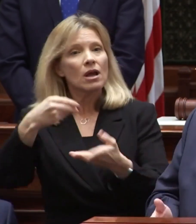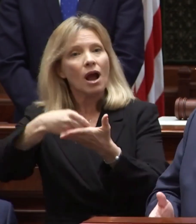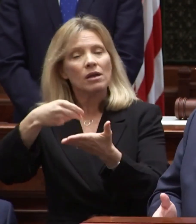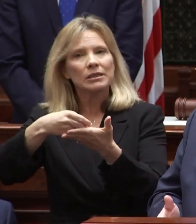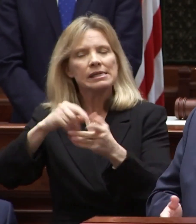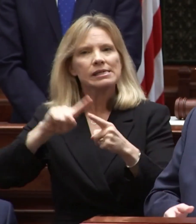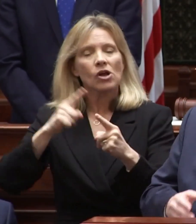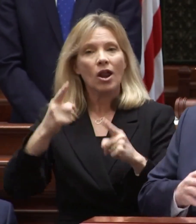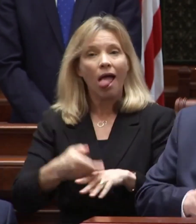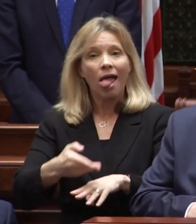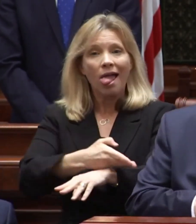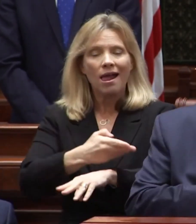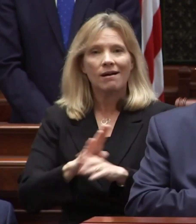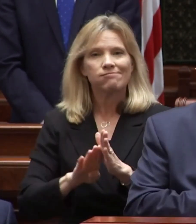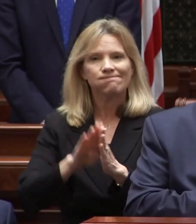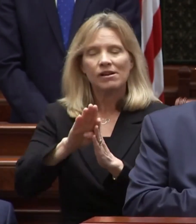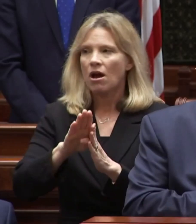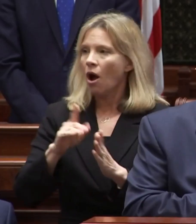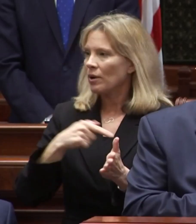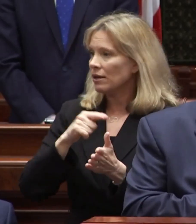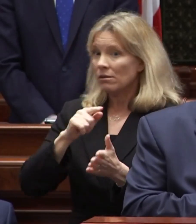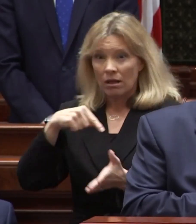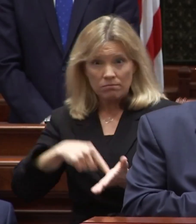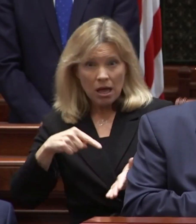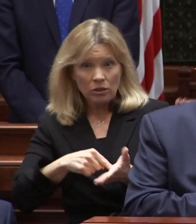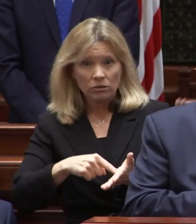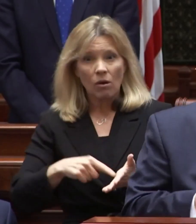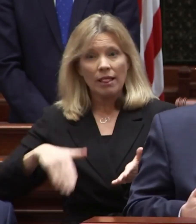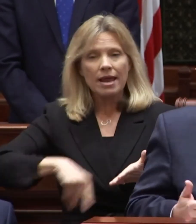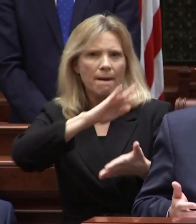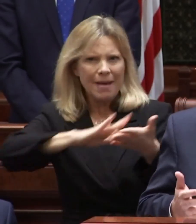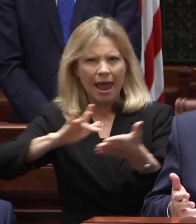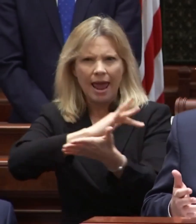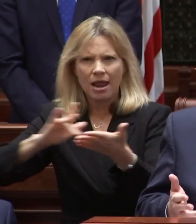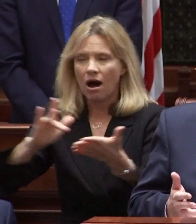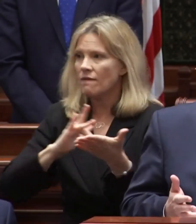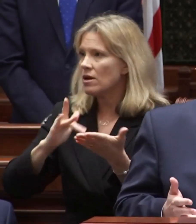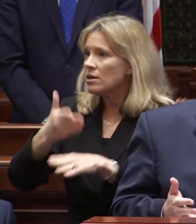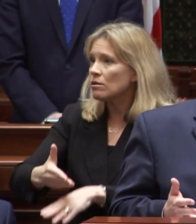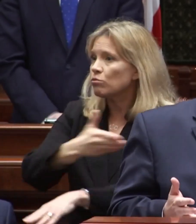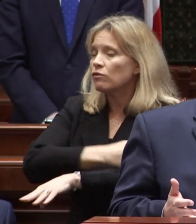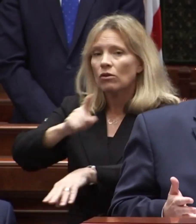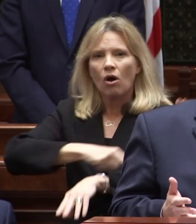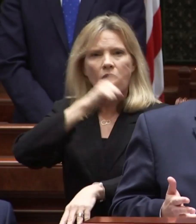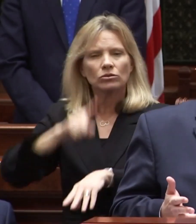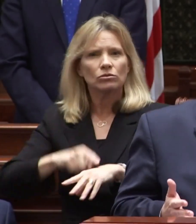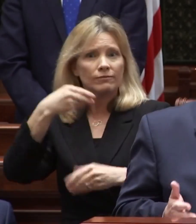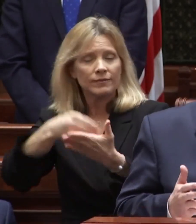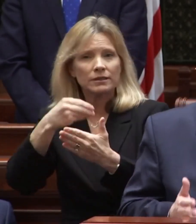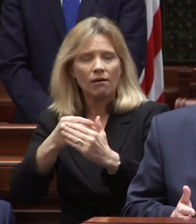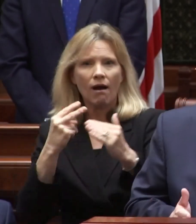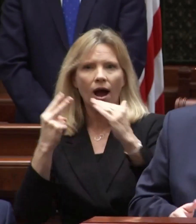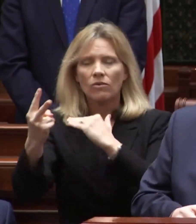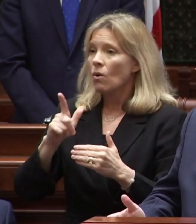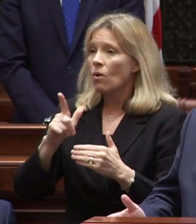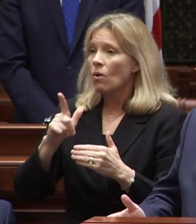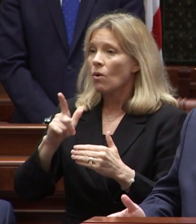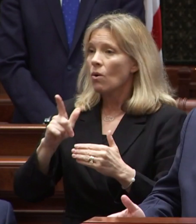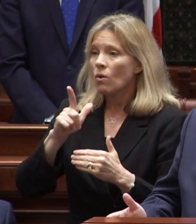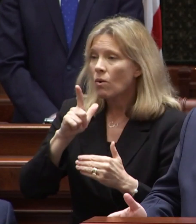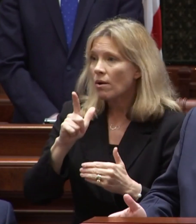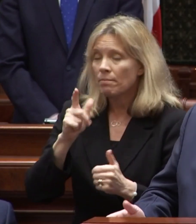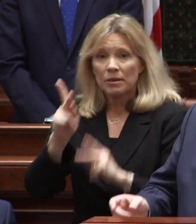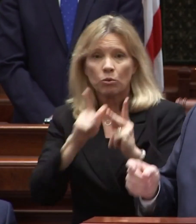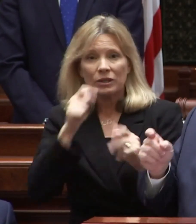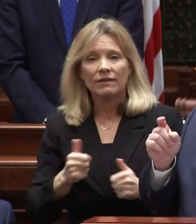economy began to recover we paid off overdue bills we improved our long-term fiscal outlook and gave tax relief to